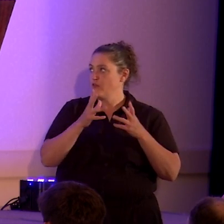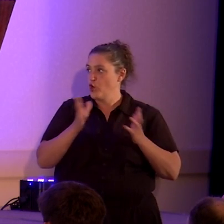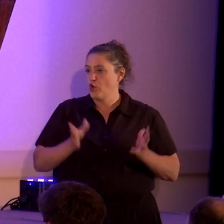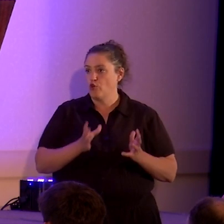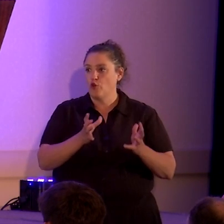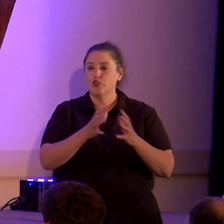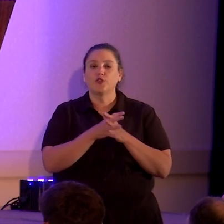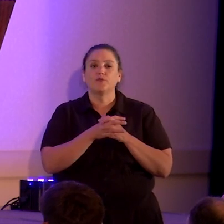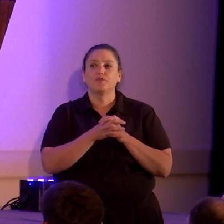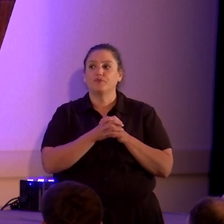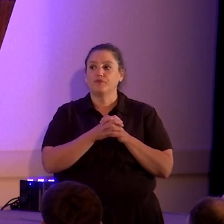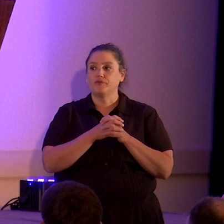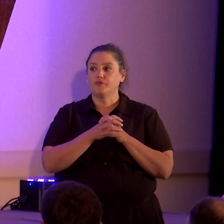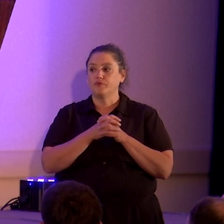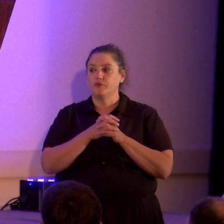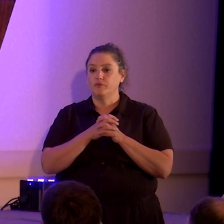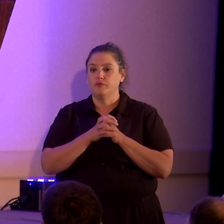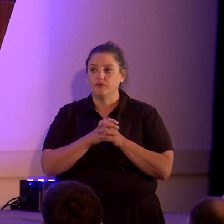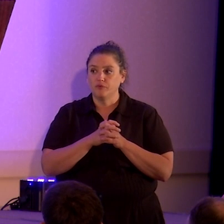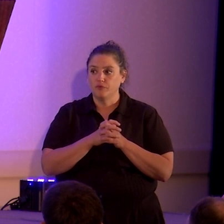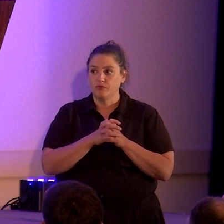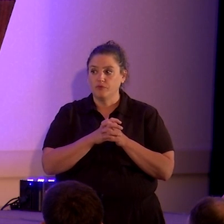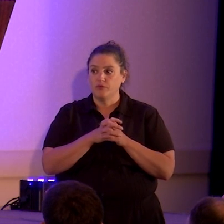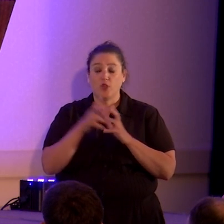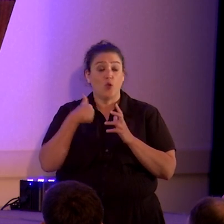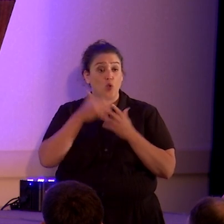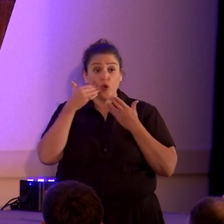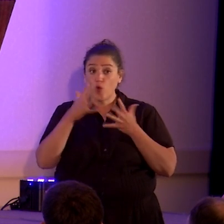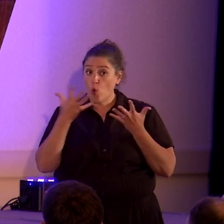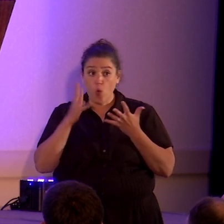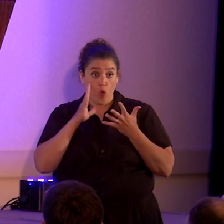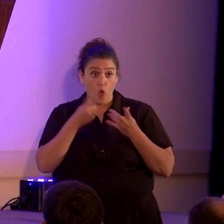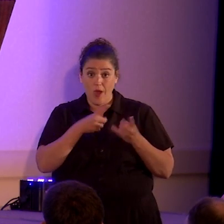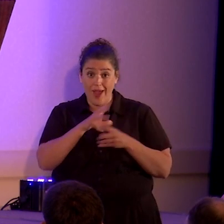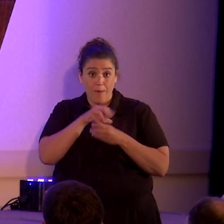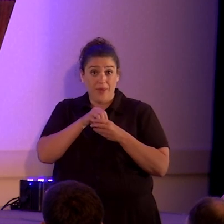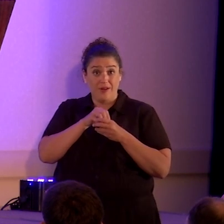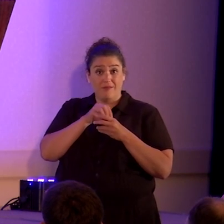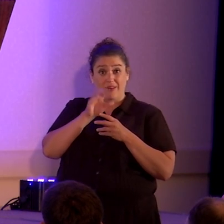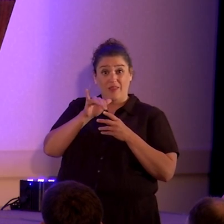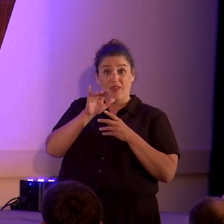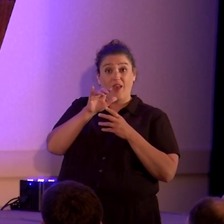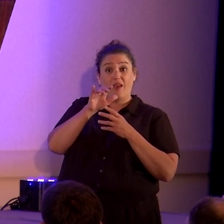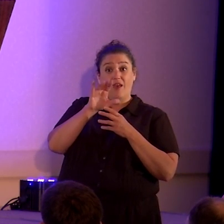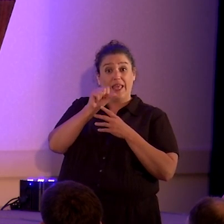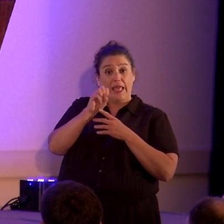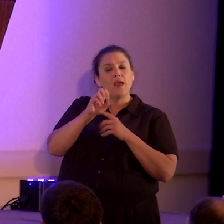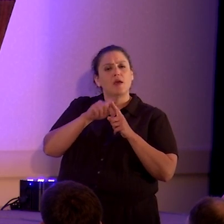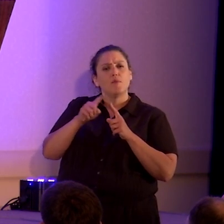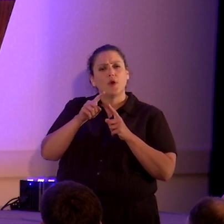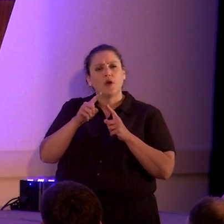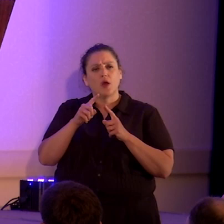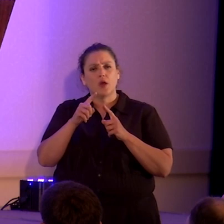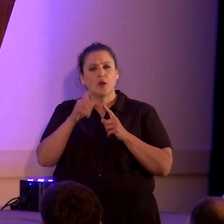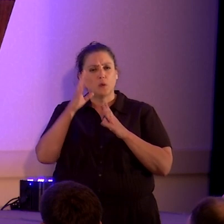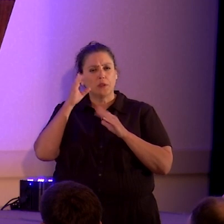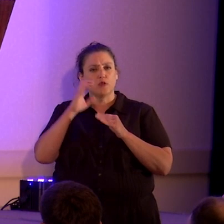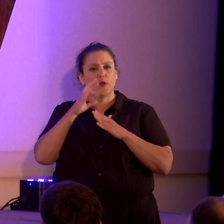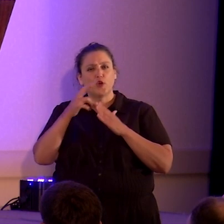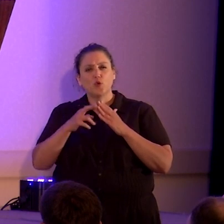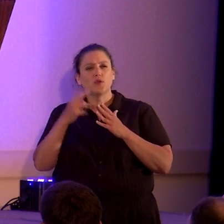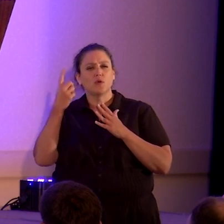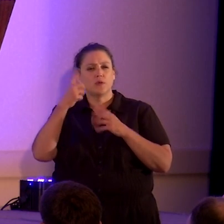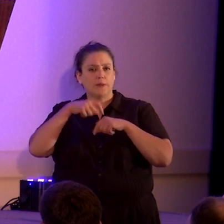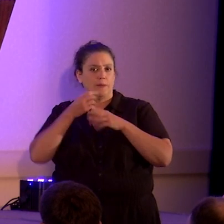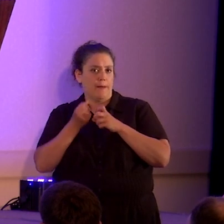Now, we don't know what will happen in that case, but, again, we should have a result of some kind by next year, by